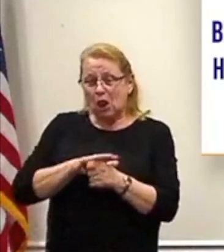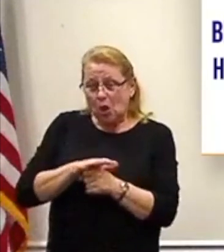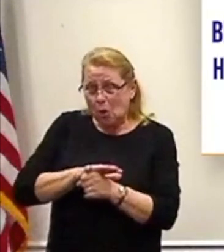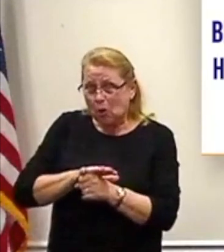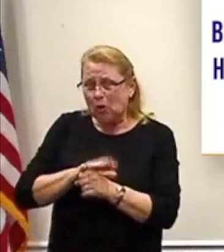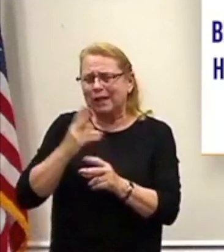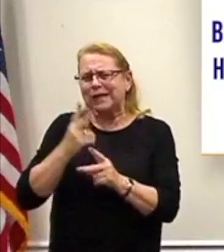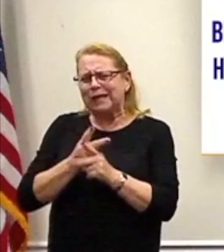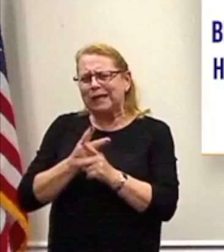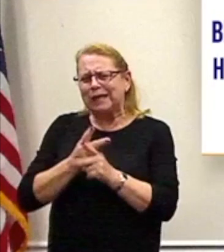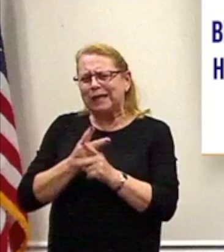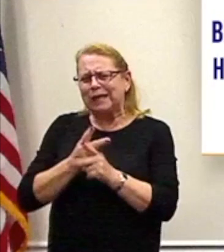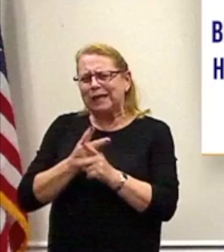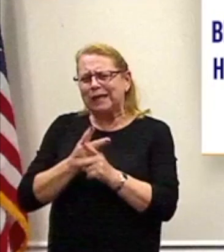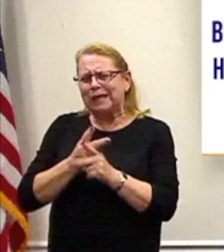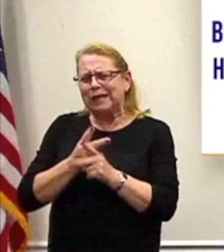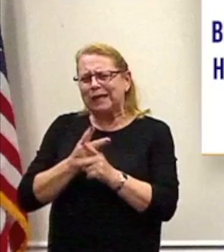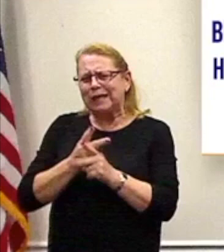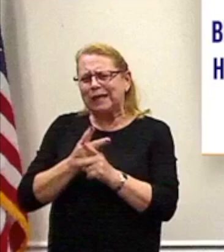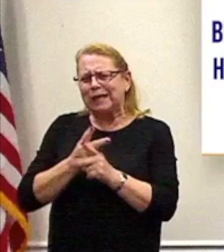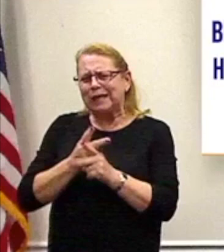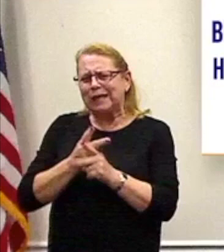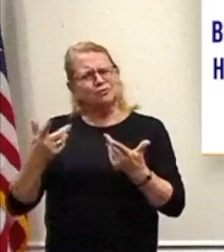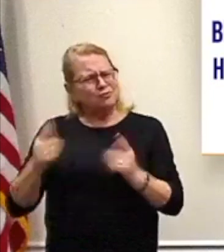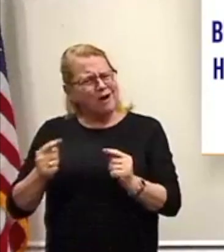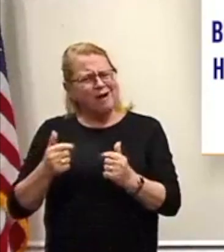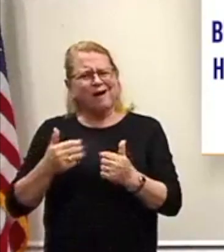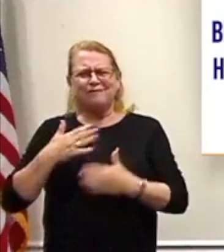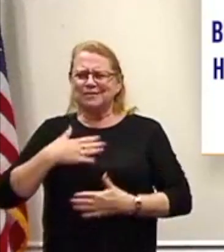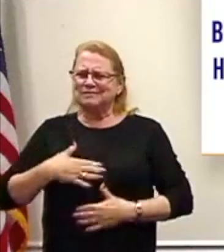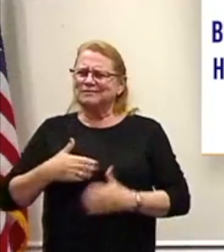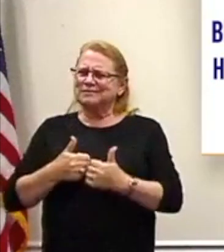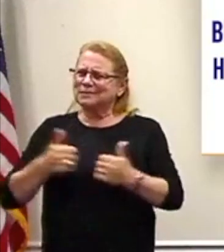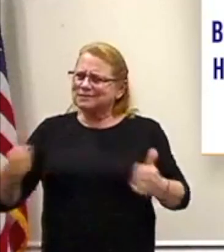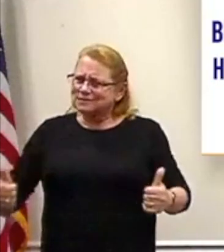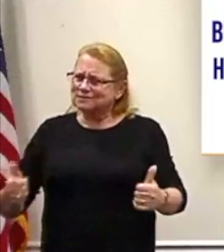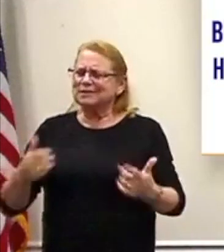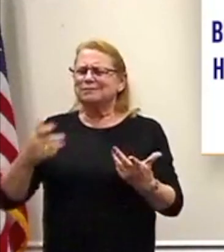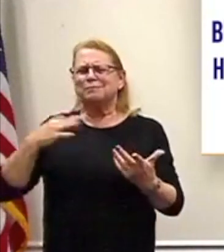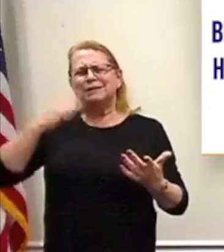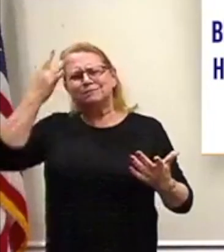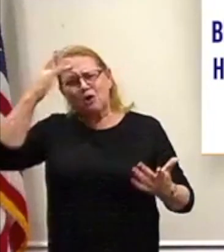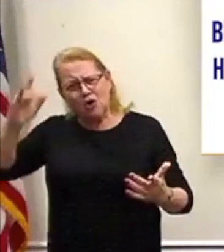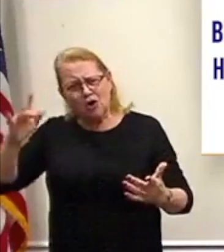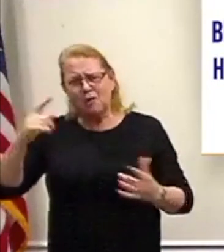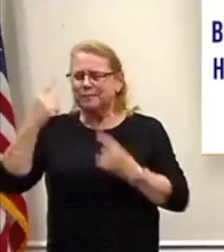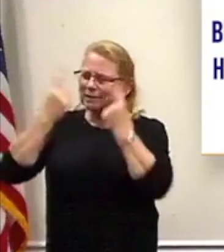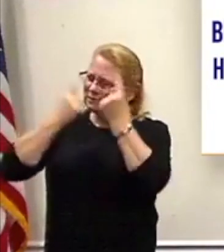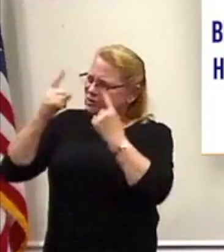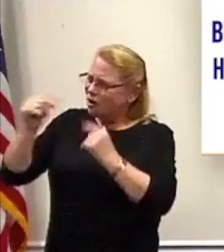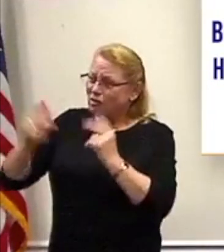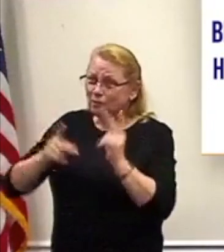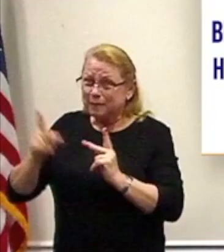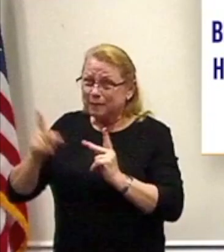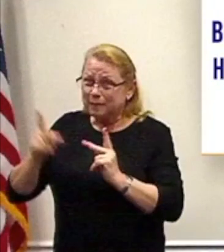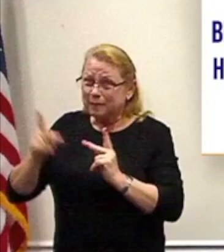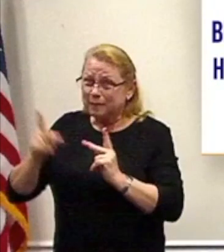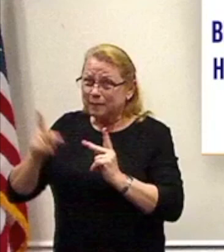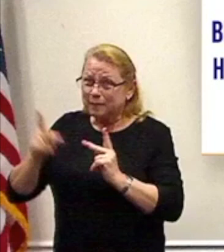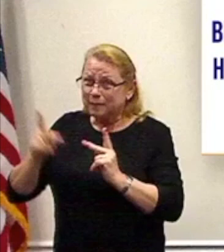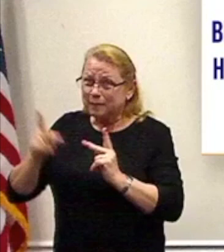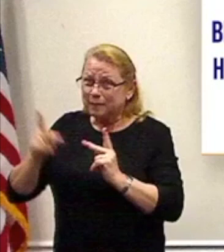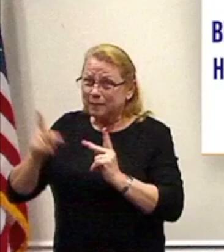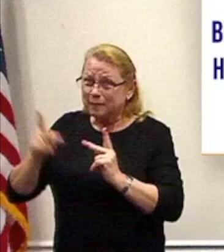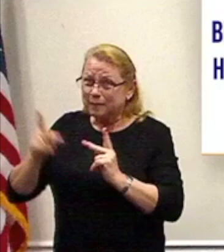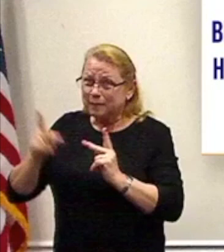those groups, as I said, small. Engage in the physical distancing, what have you. But be smart about it. Be considerate about it. Halloween mask is not a medical